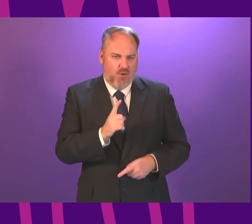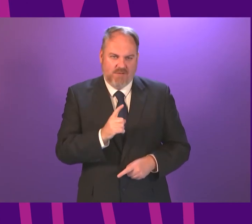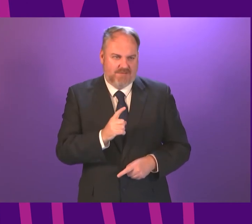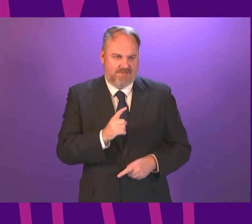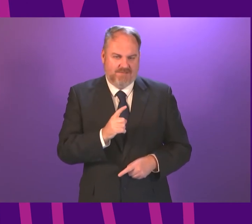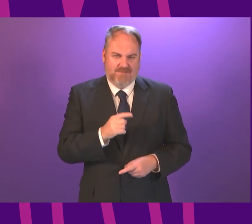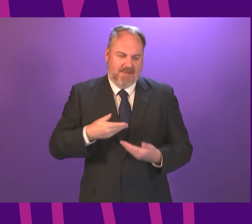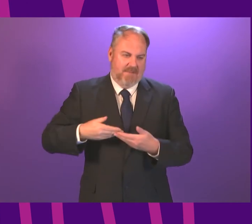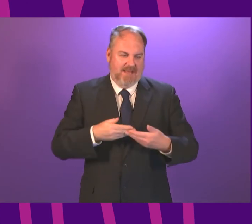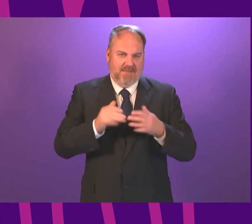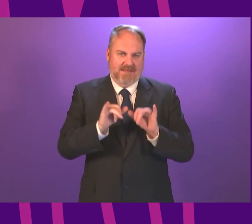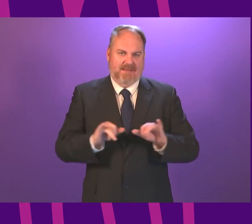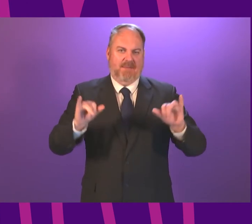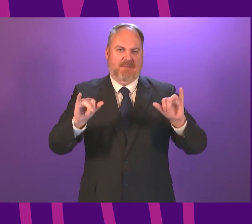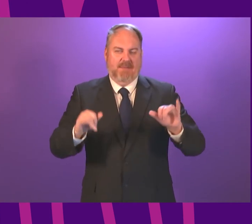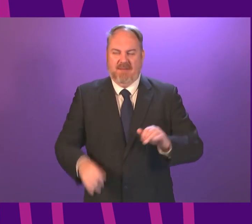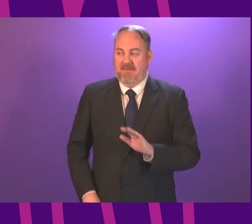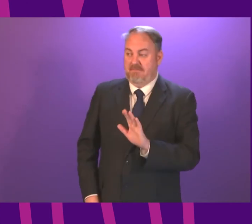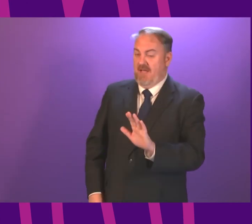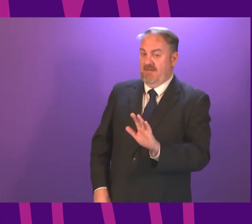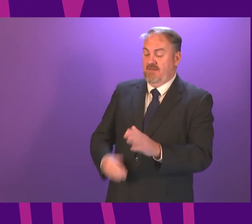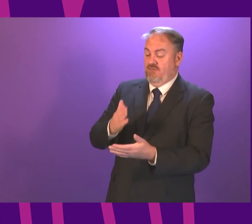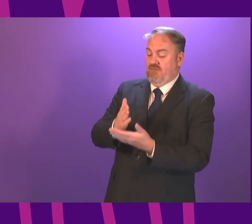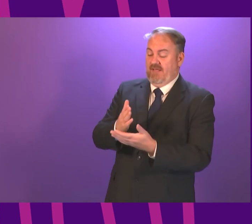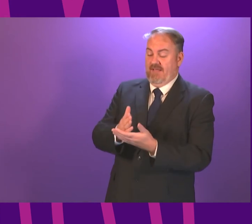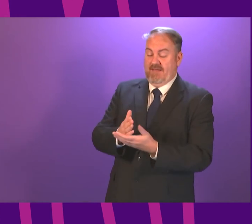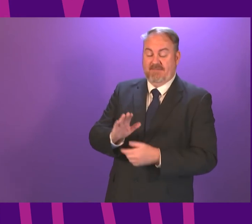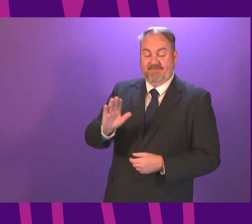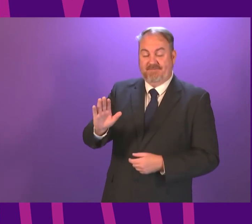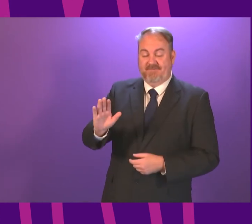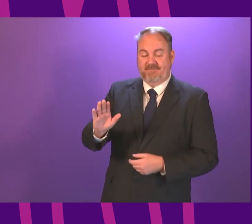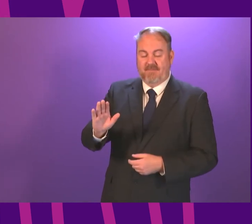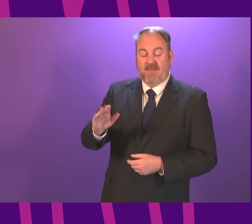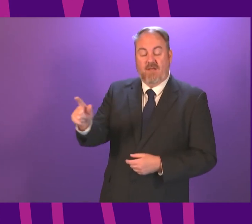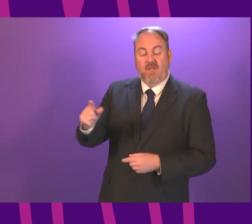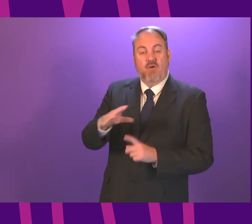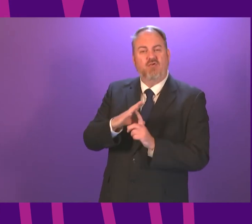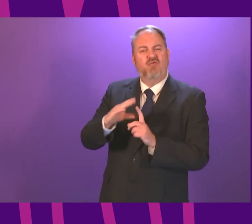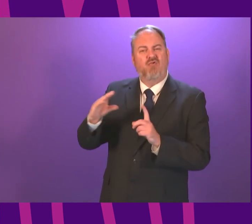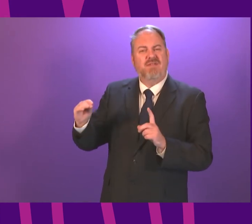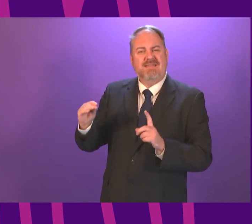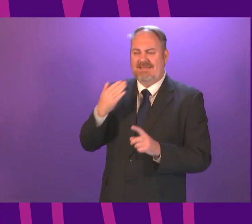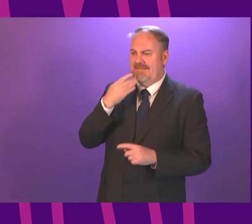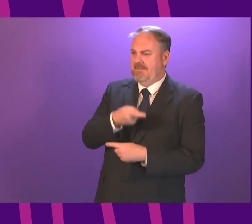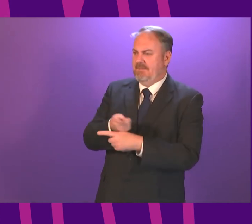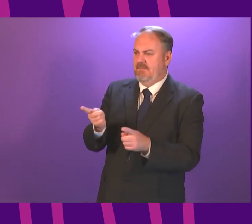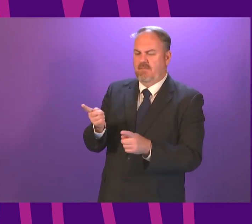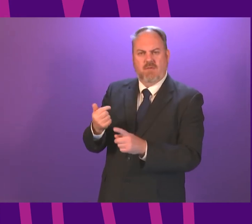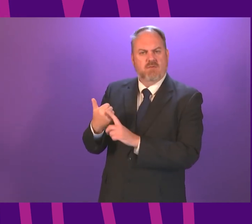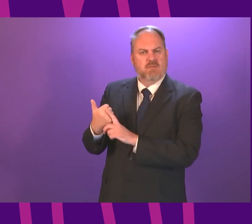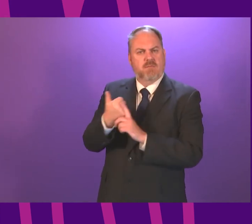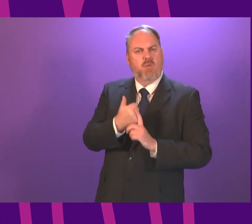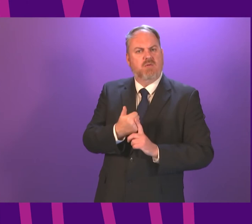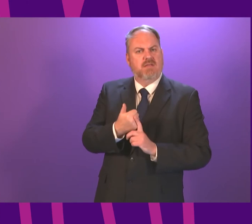stands that nobody on the Tory benches seems willing to stand up for the